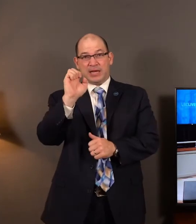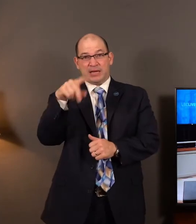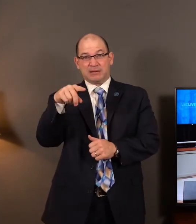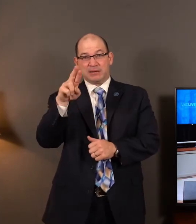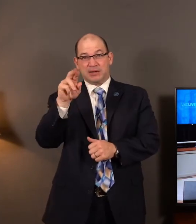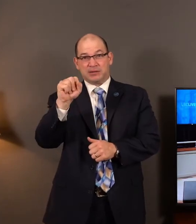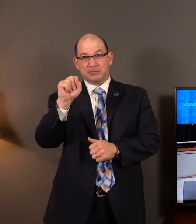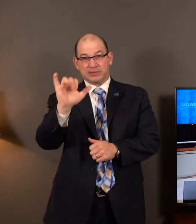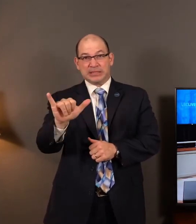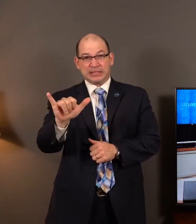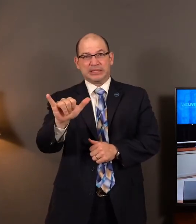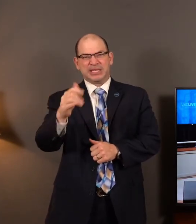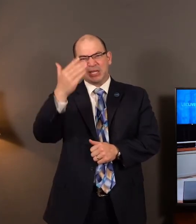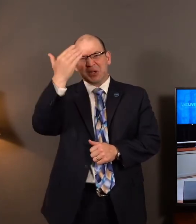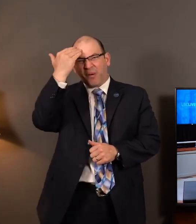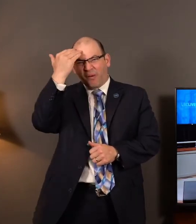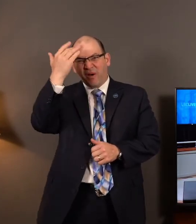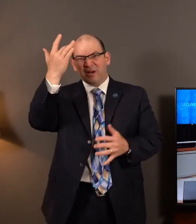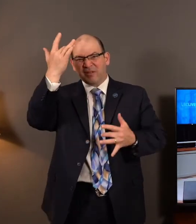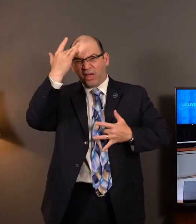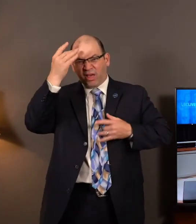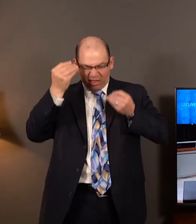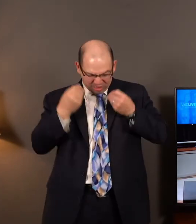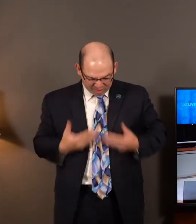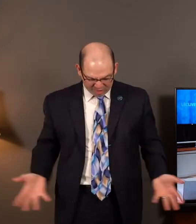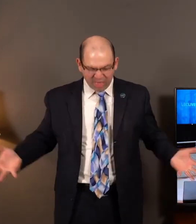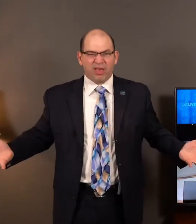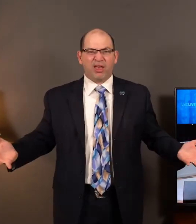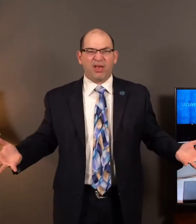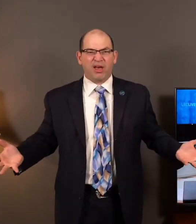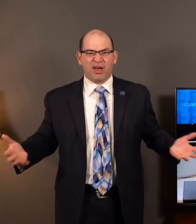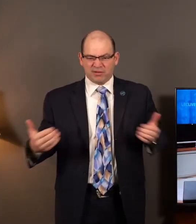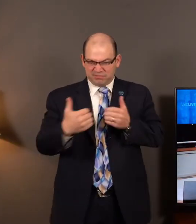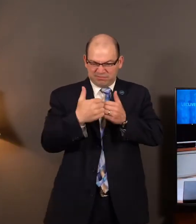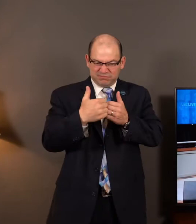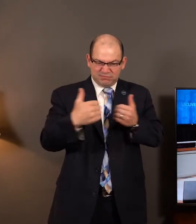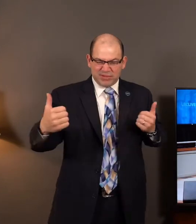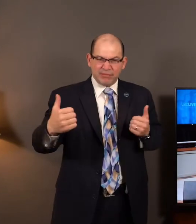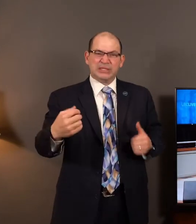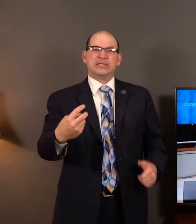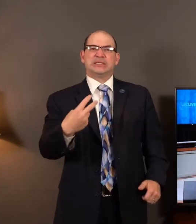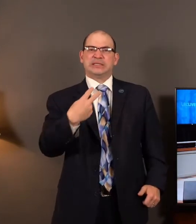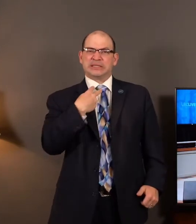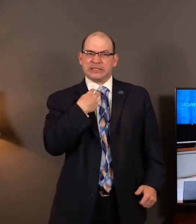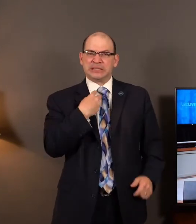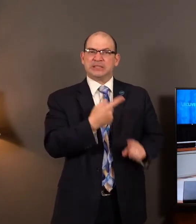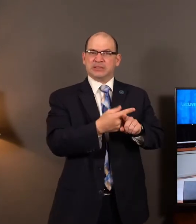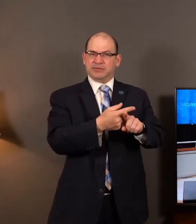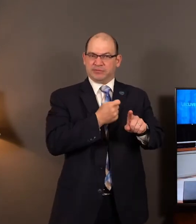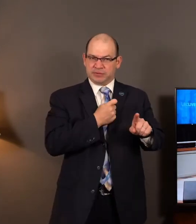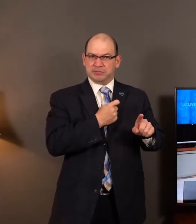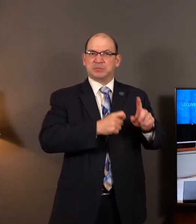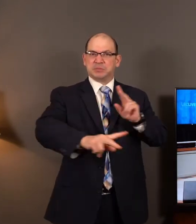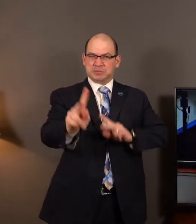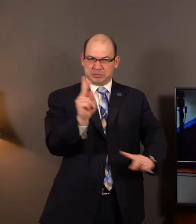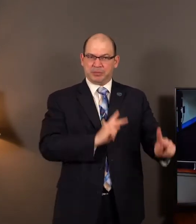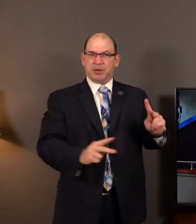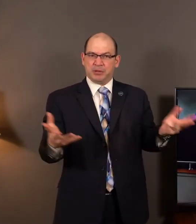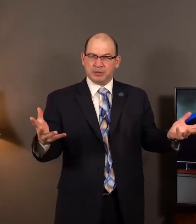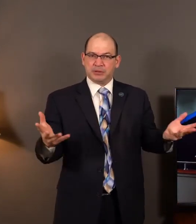their city. They were in a terrible predicament. But God used them in a special way. And tonight I want us to unfold